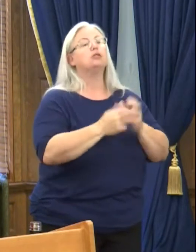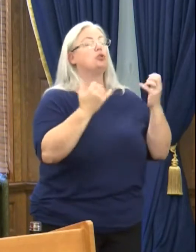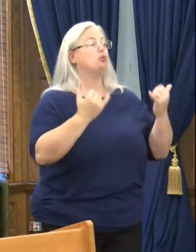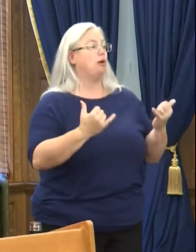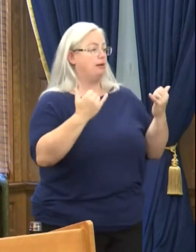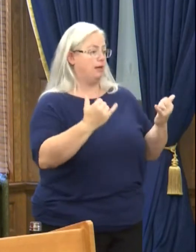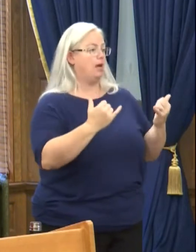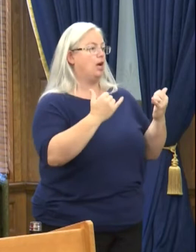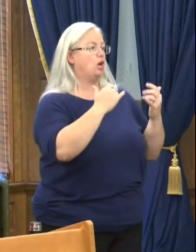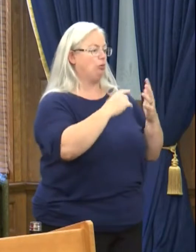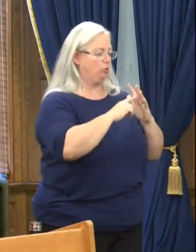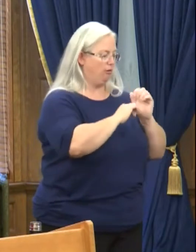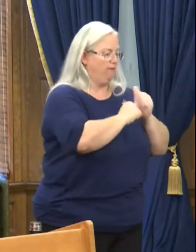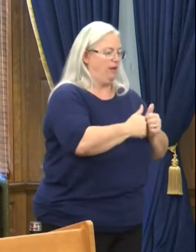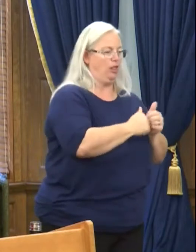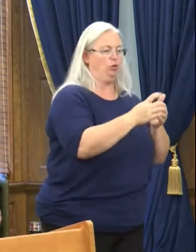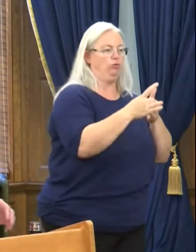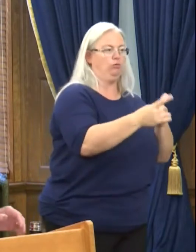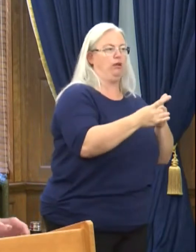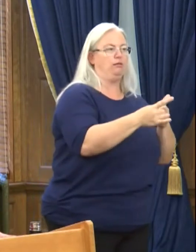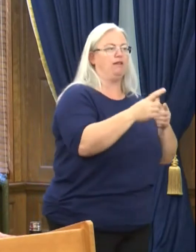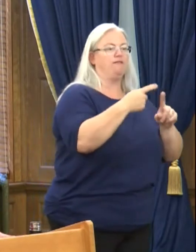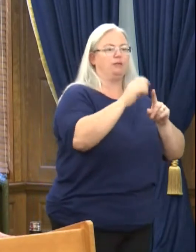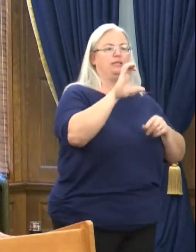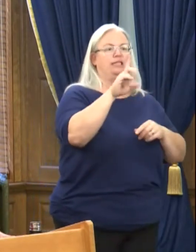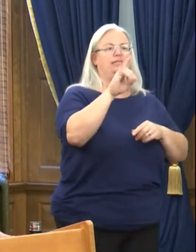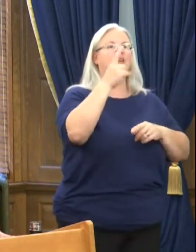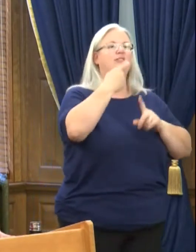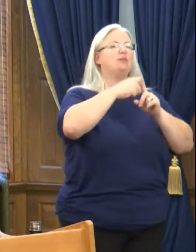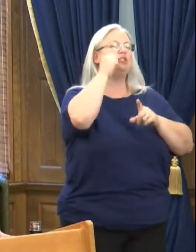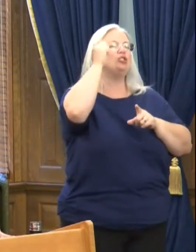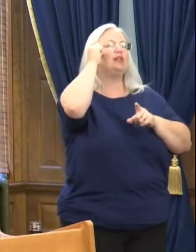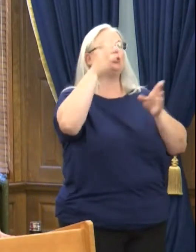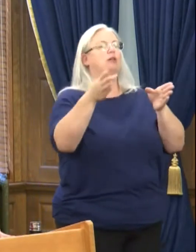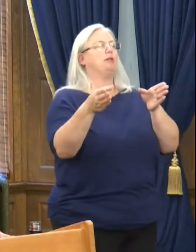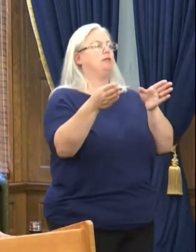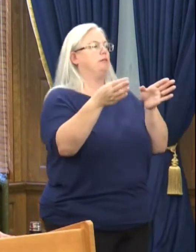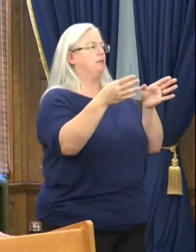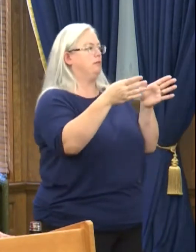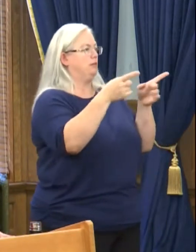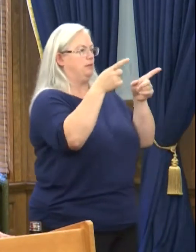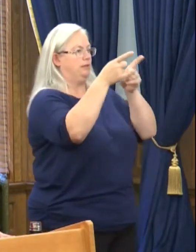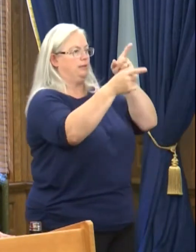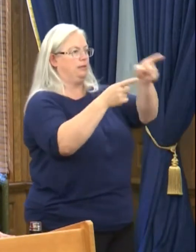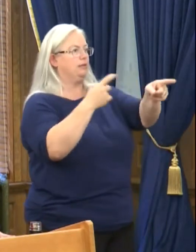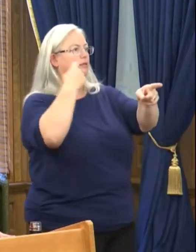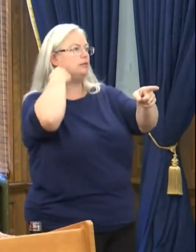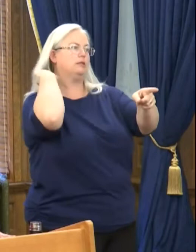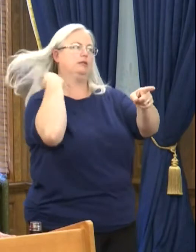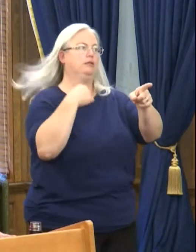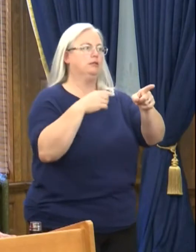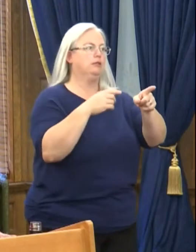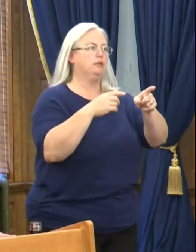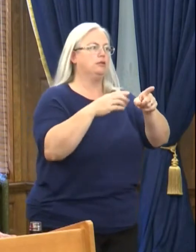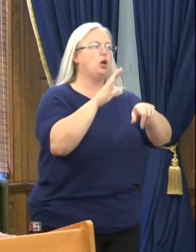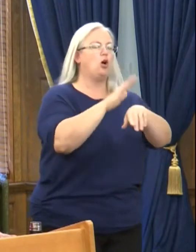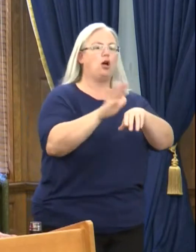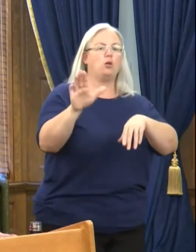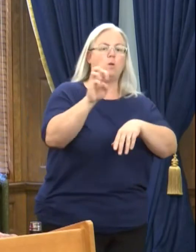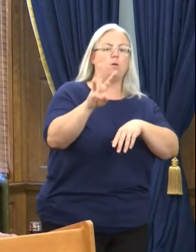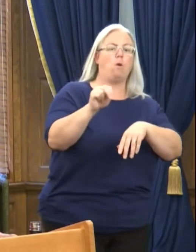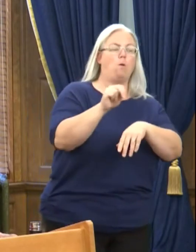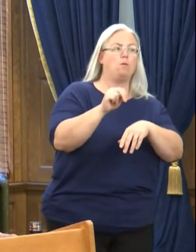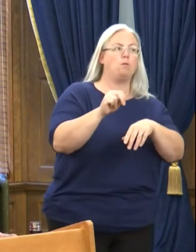now we're going to implement the guidelines as the CDC put them forth yesterday. So there's all things you can do on your own authority.